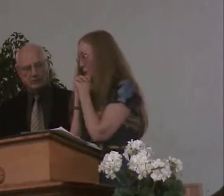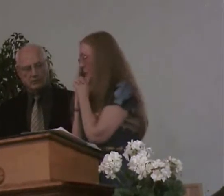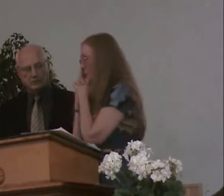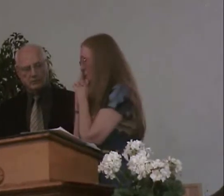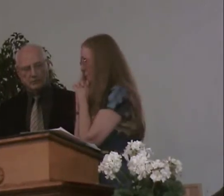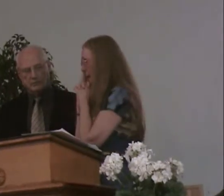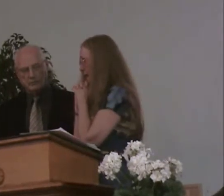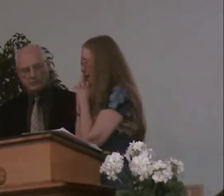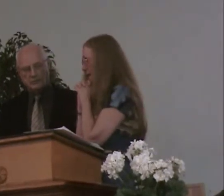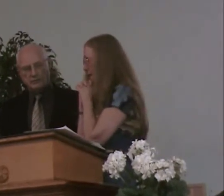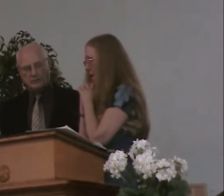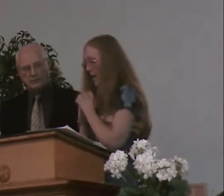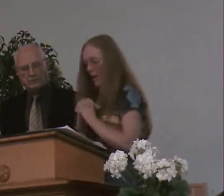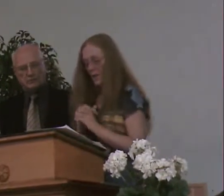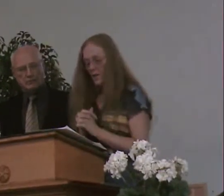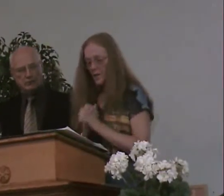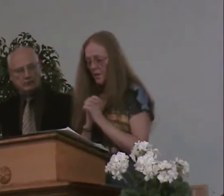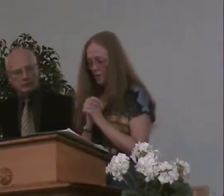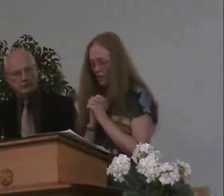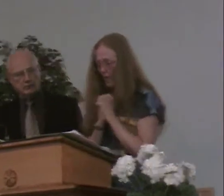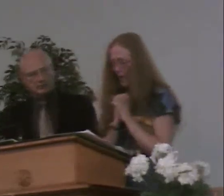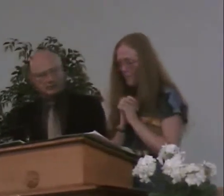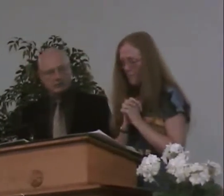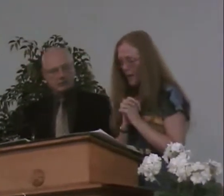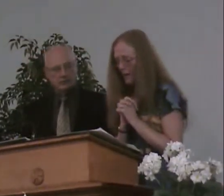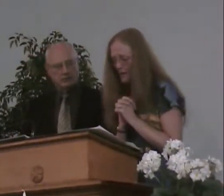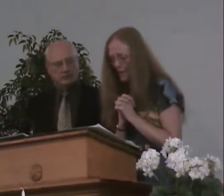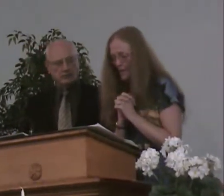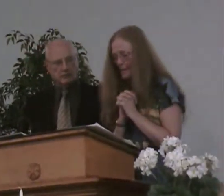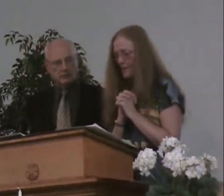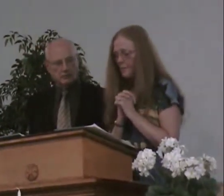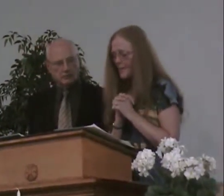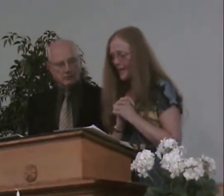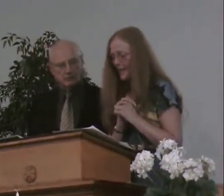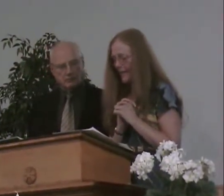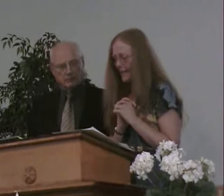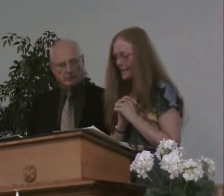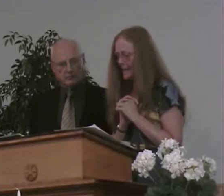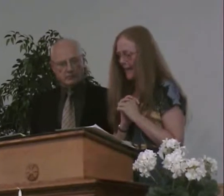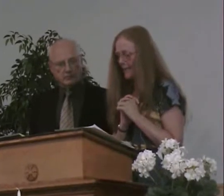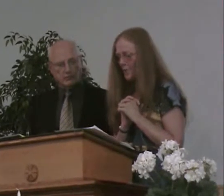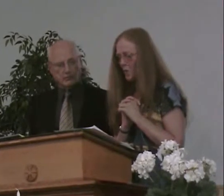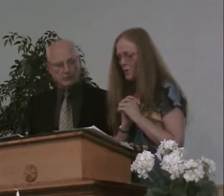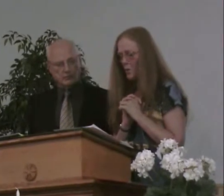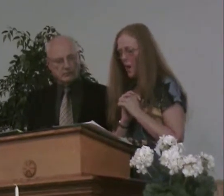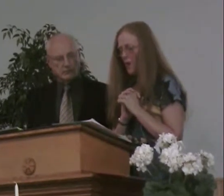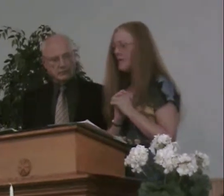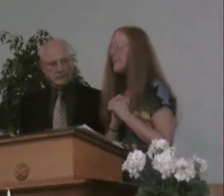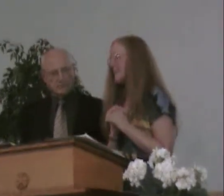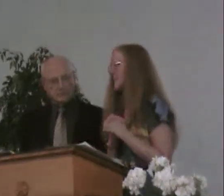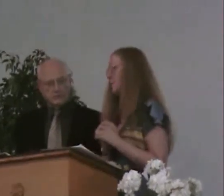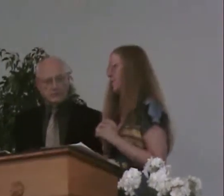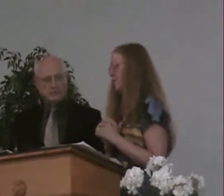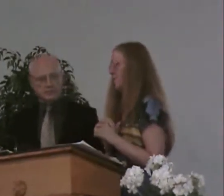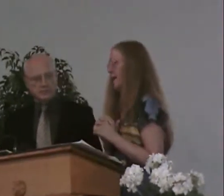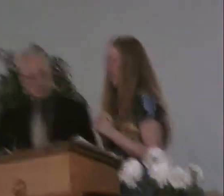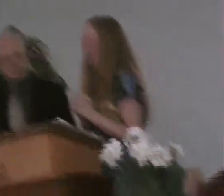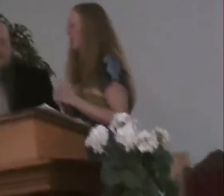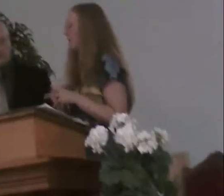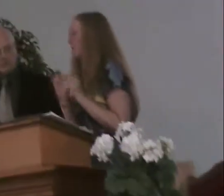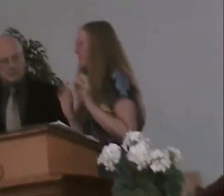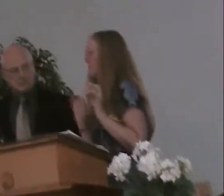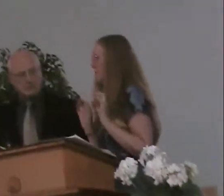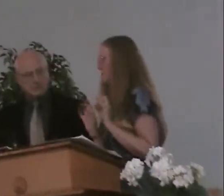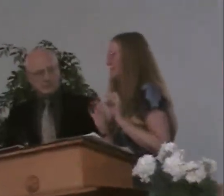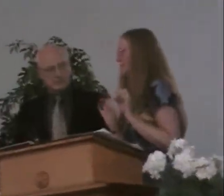our Lord will provide. The Lord in Mark, Jesus said, but take heed. See, I have told you all these things before